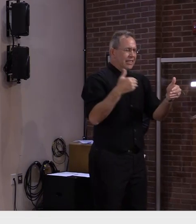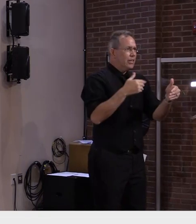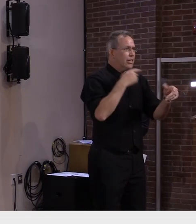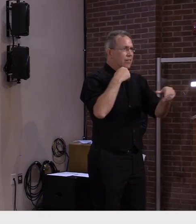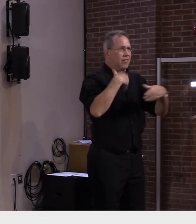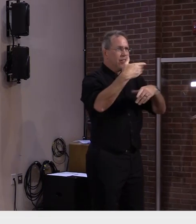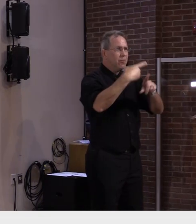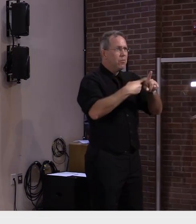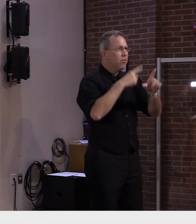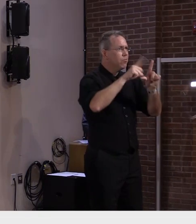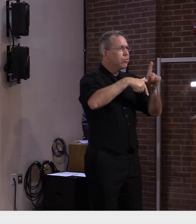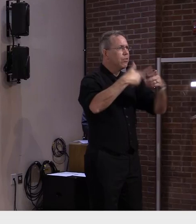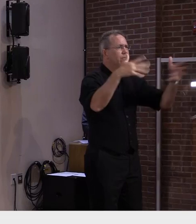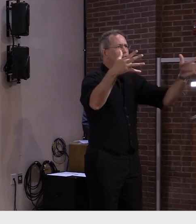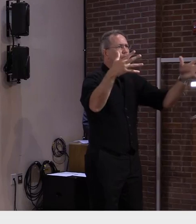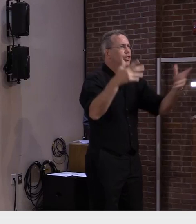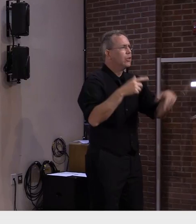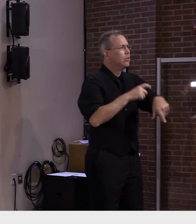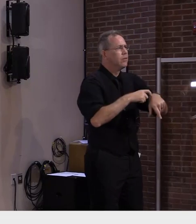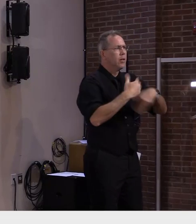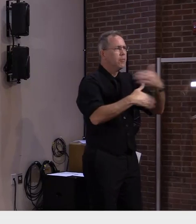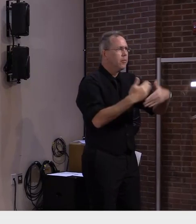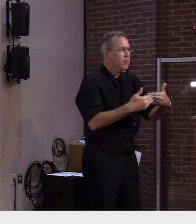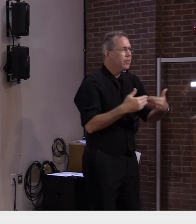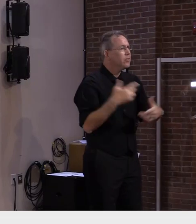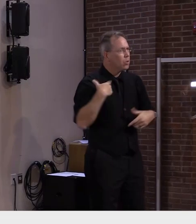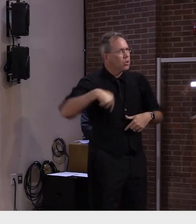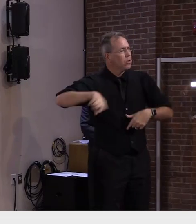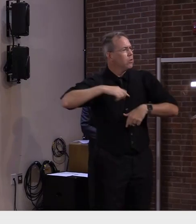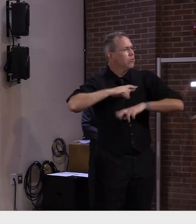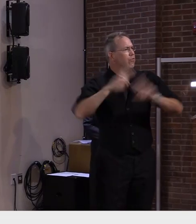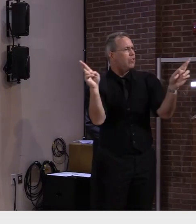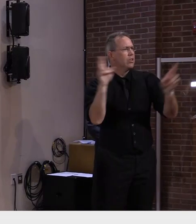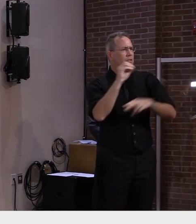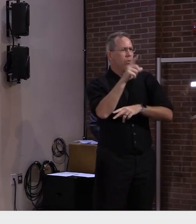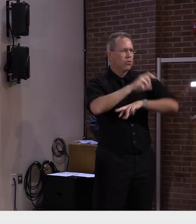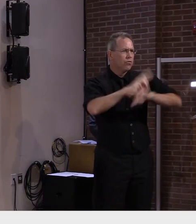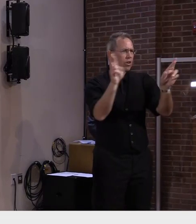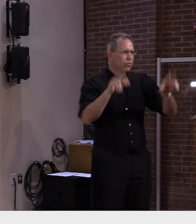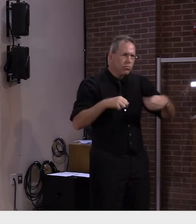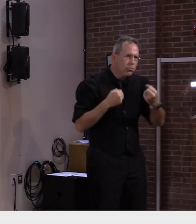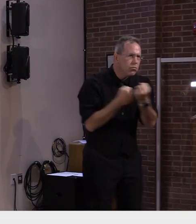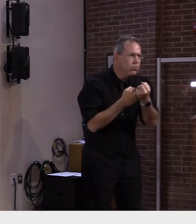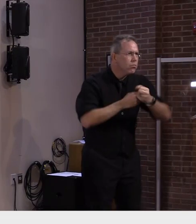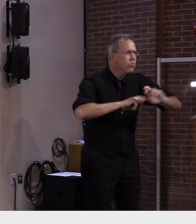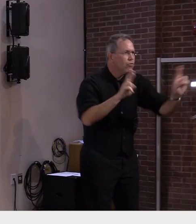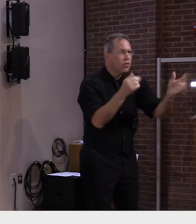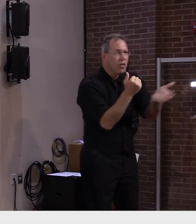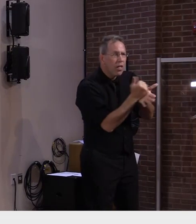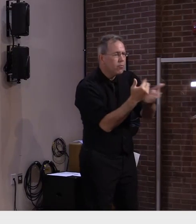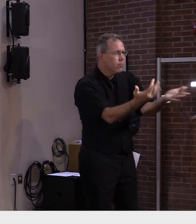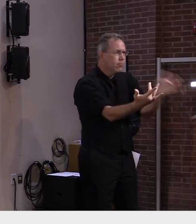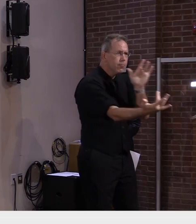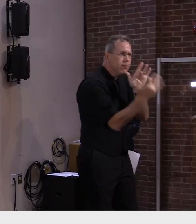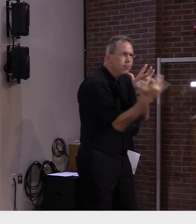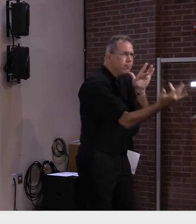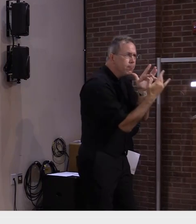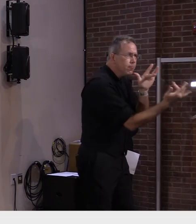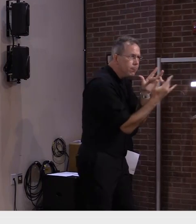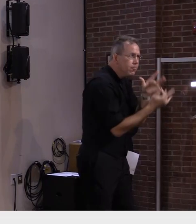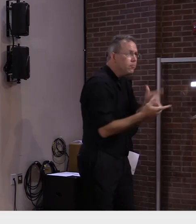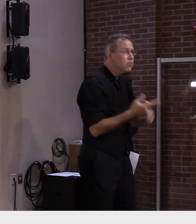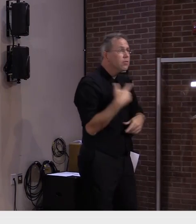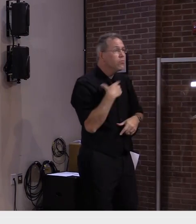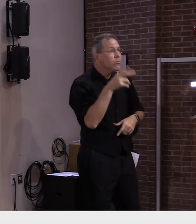labor we want to help get these folks back to work as soon as possible so please if this applies to you and you're looking